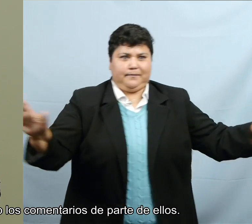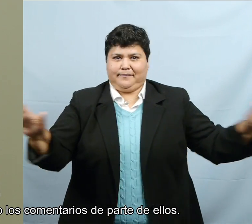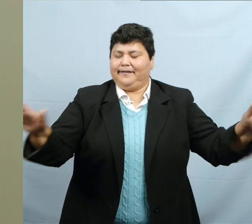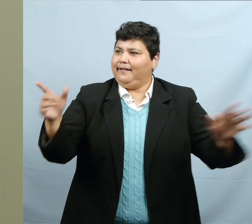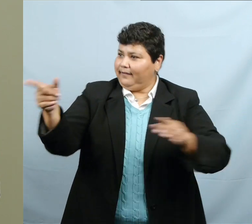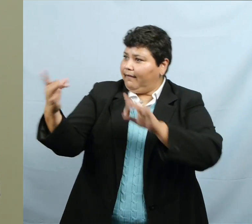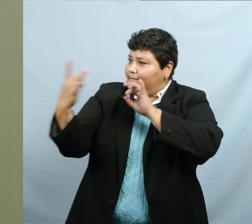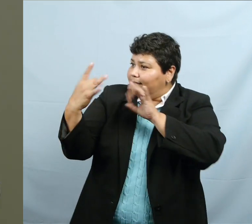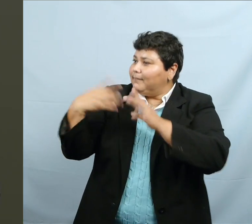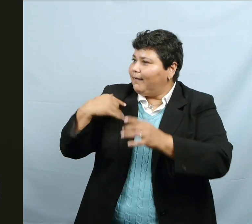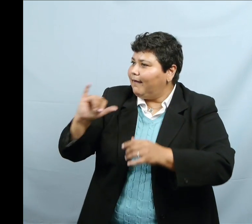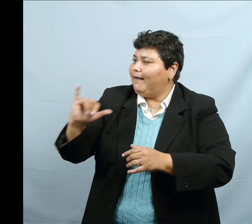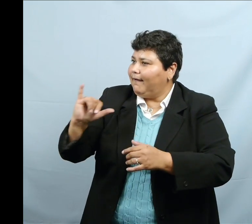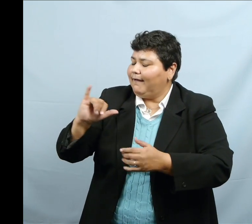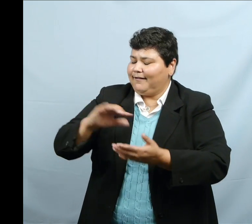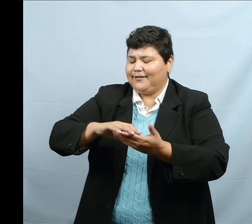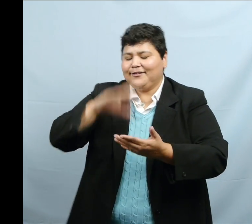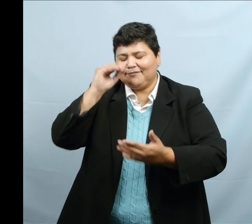feedback from them.